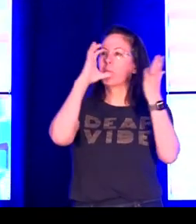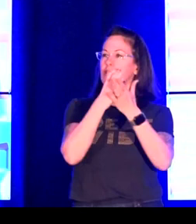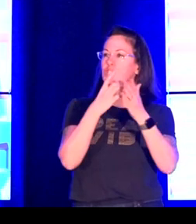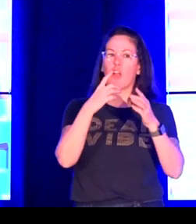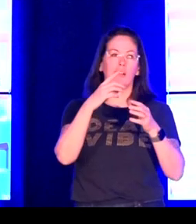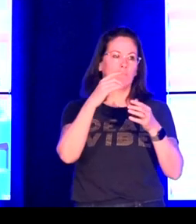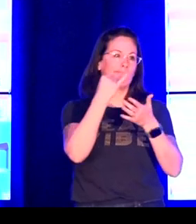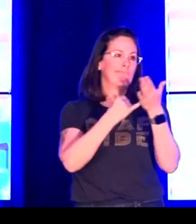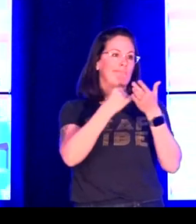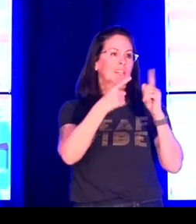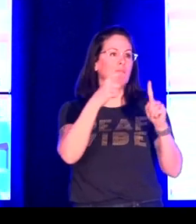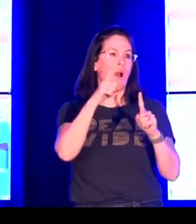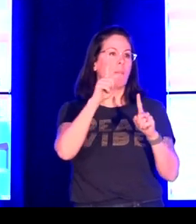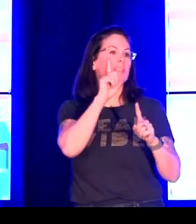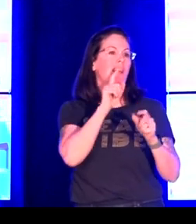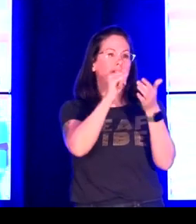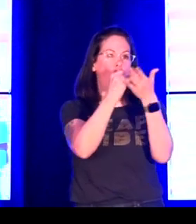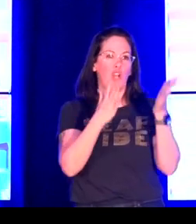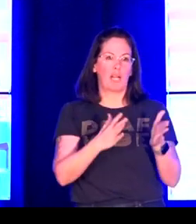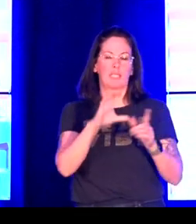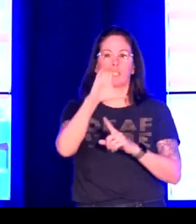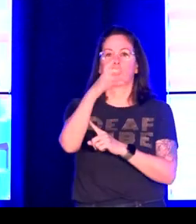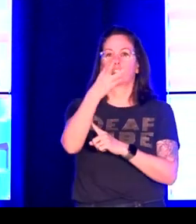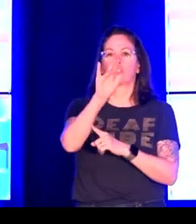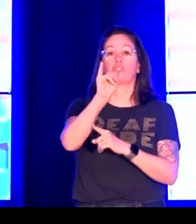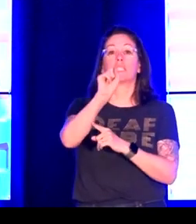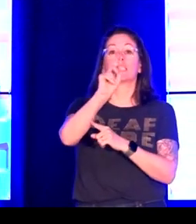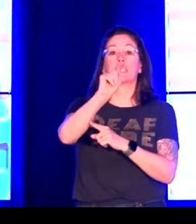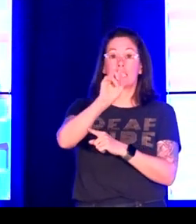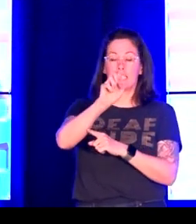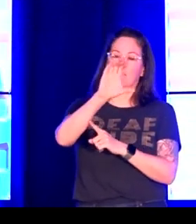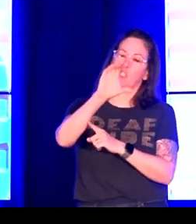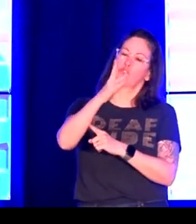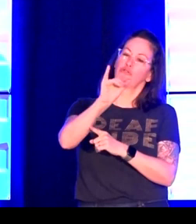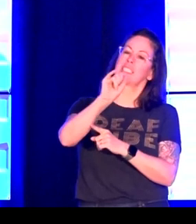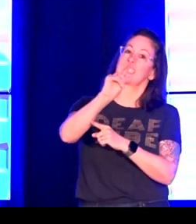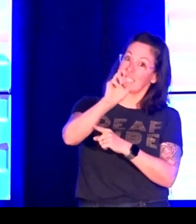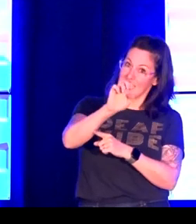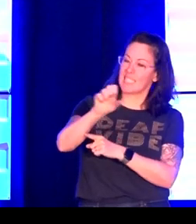So there's three different signs there that represent deaf in ASL.